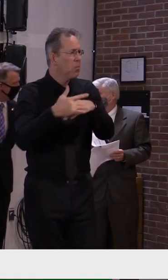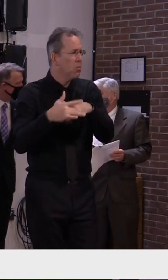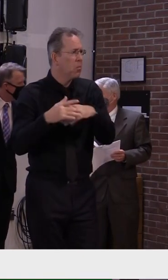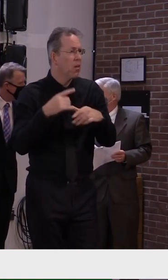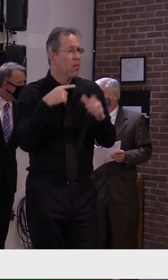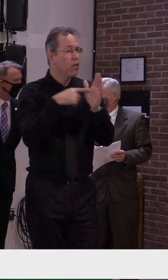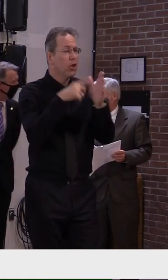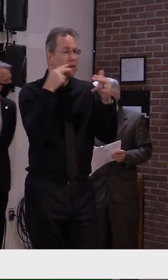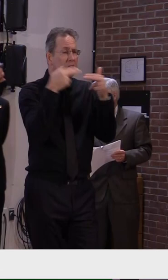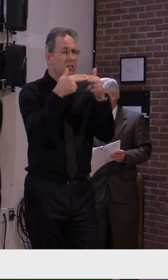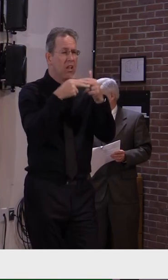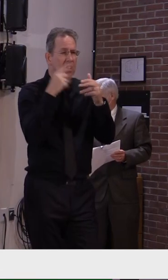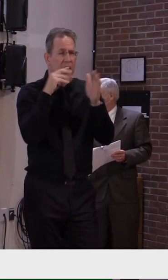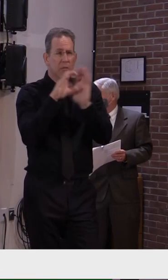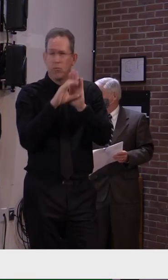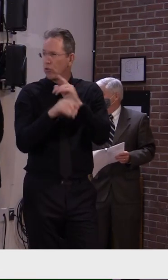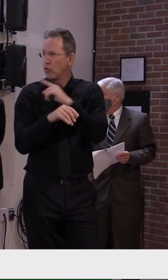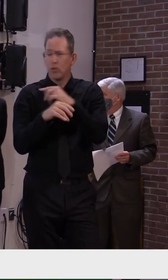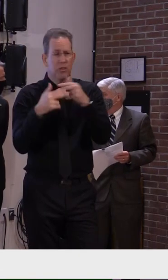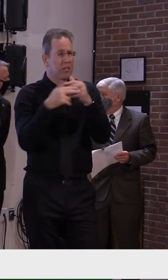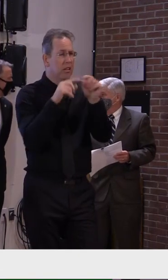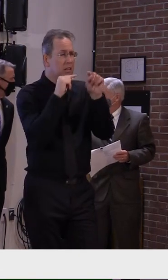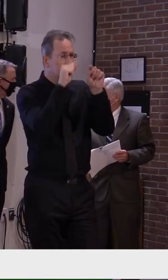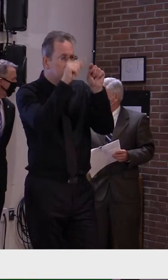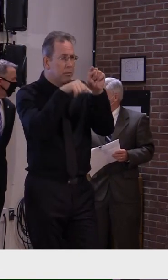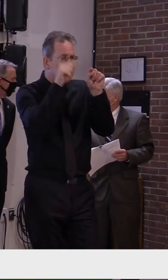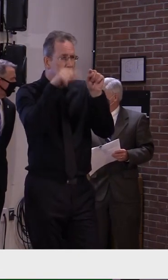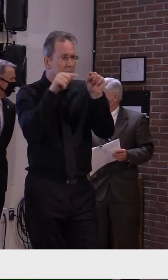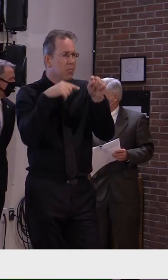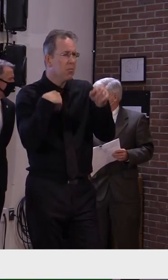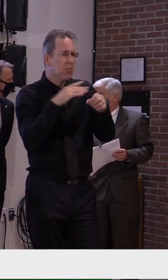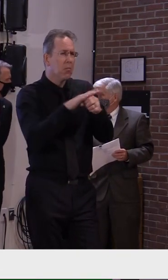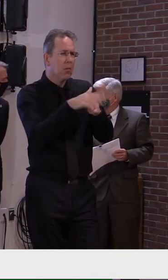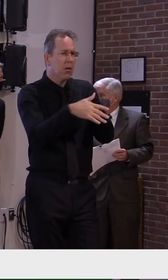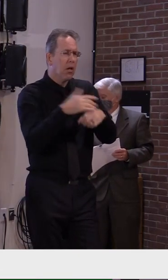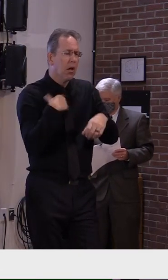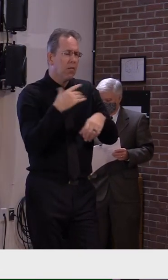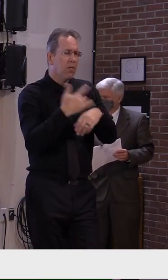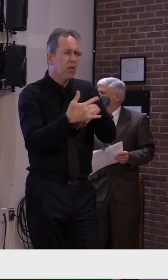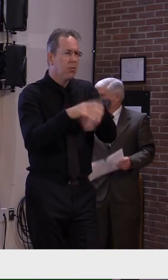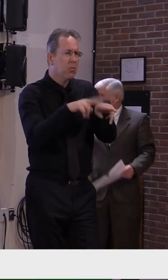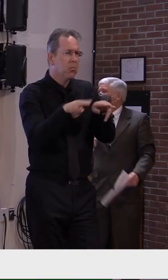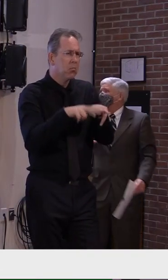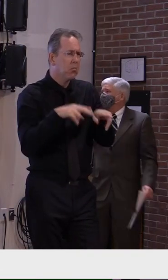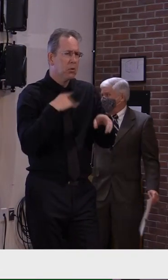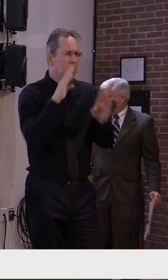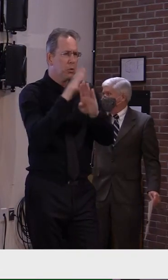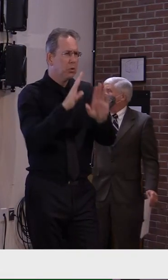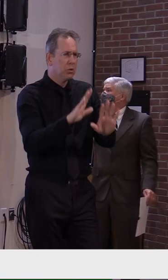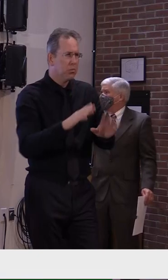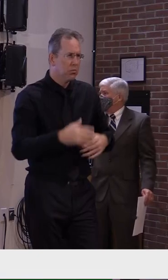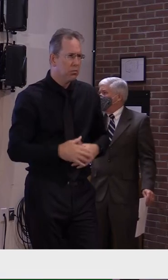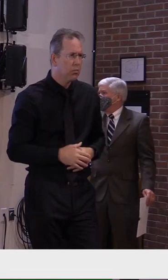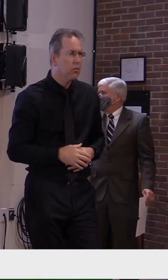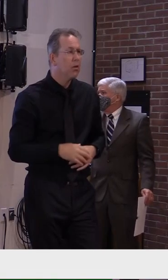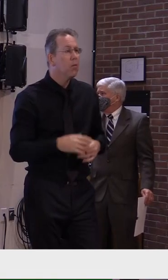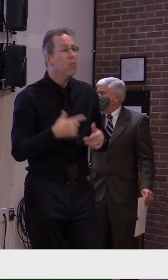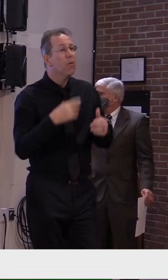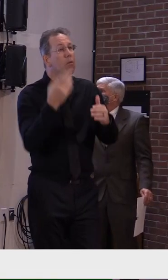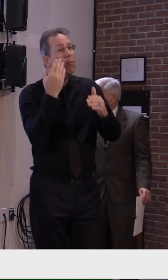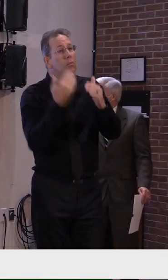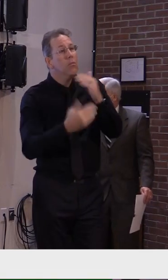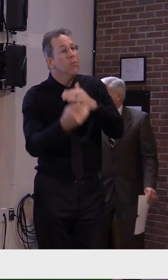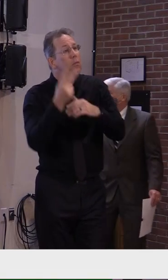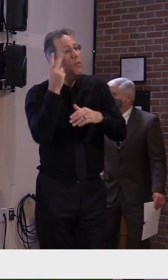within a comfortable buffer of the type of growth that we would anticipate seeing over the next six weeks. I think it shows us